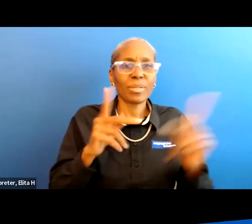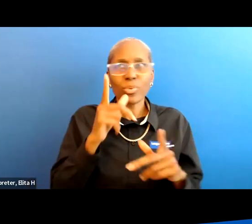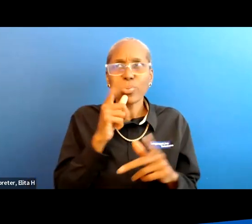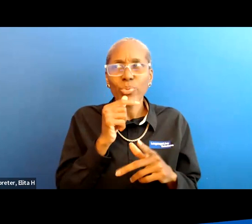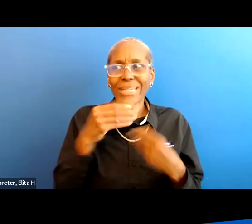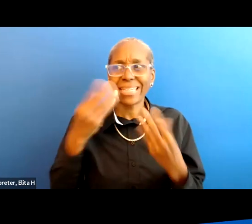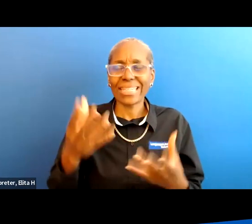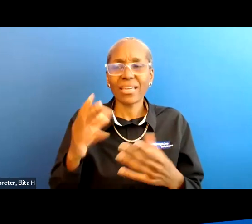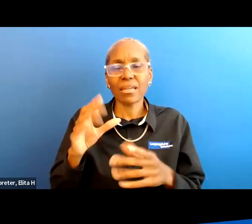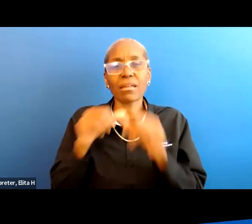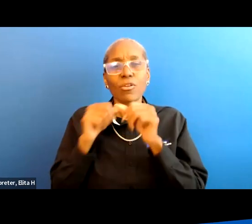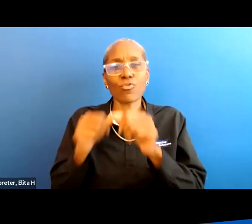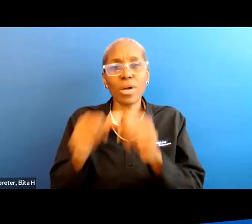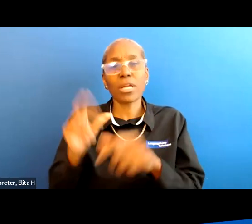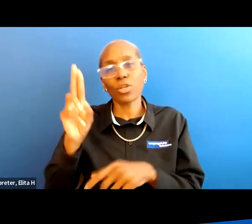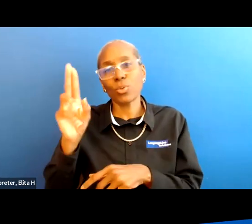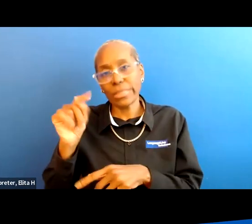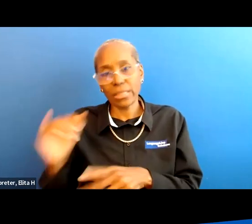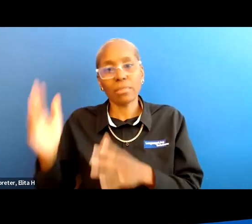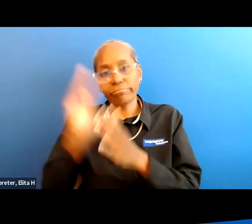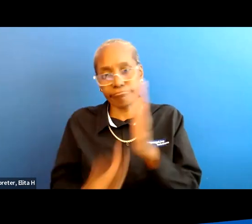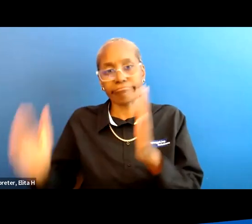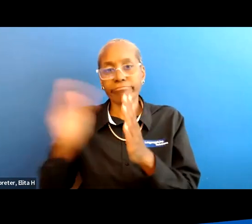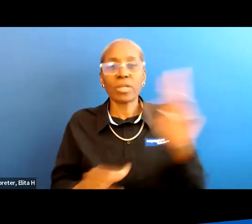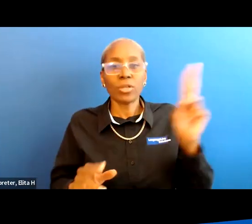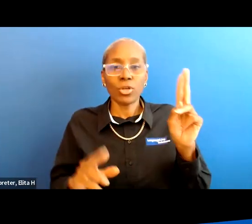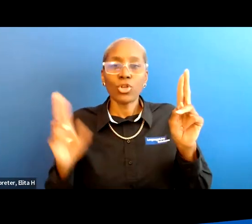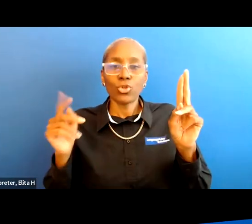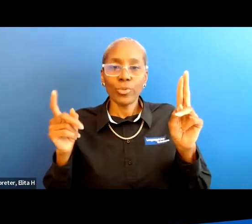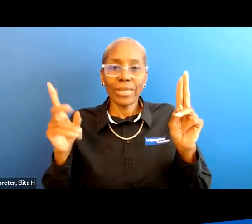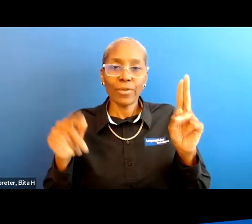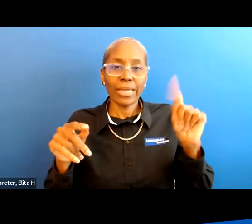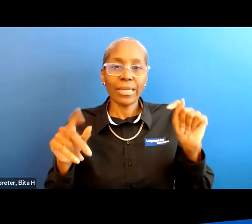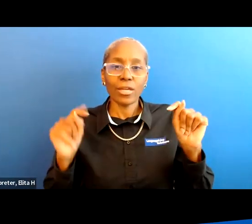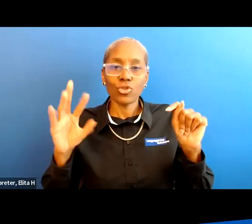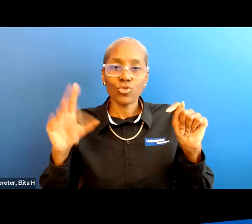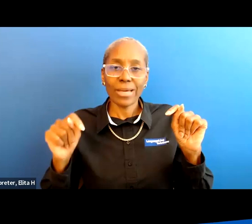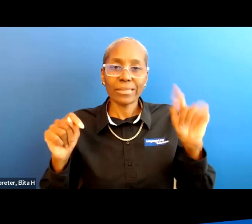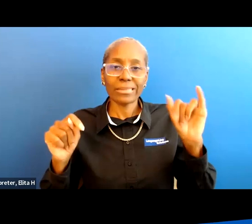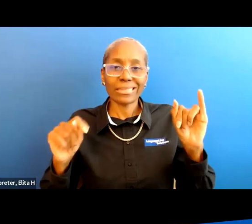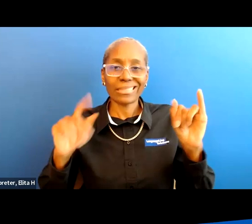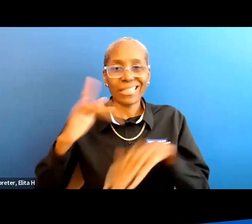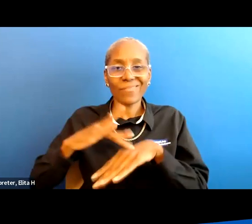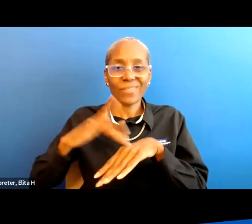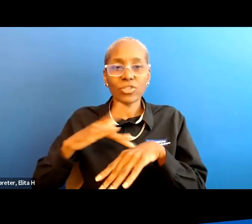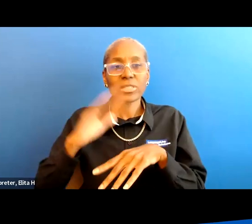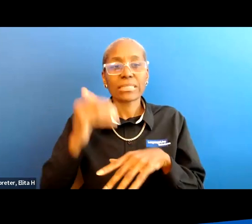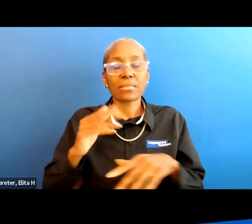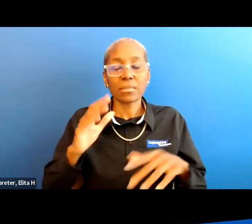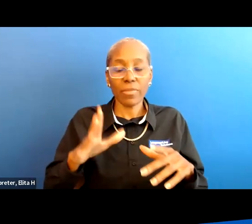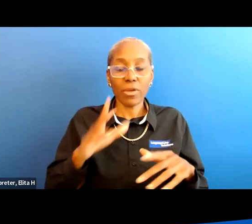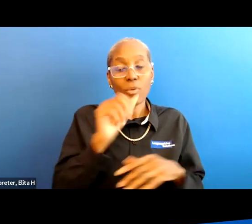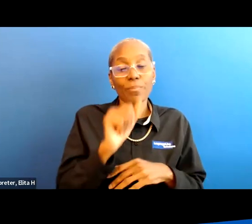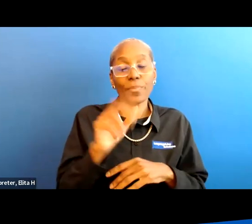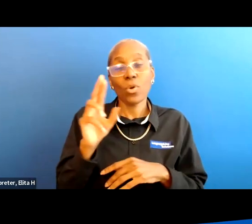get the chronic utis urinary tract infection are people who have more trouble with their autonomic nervous